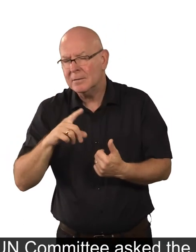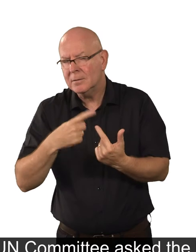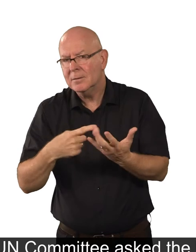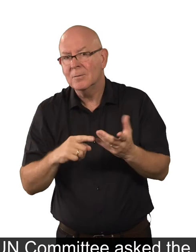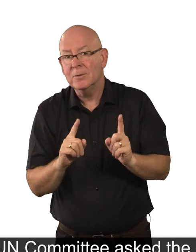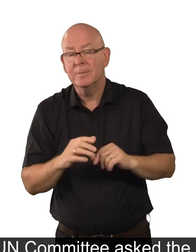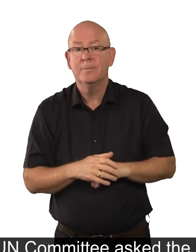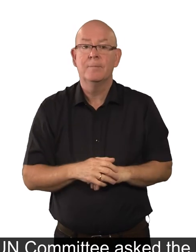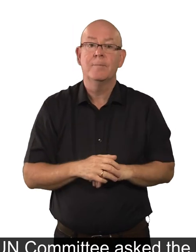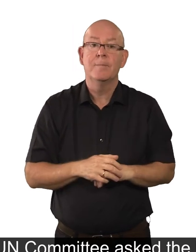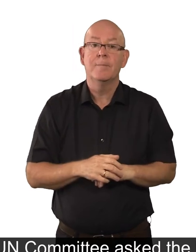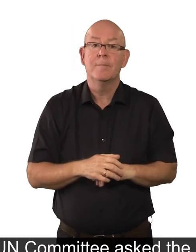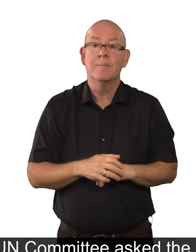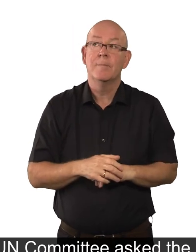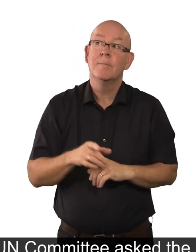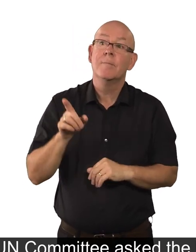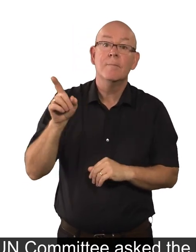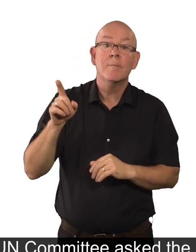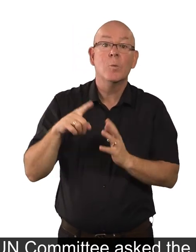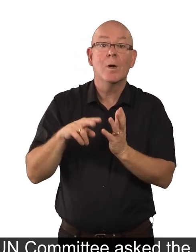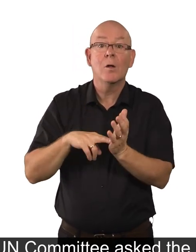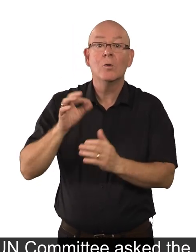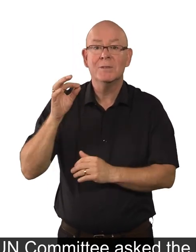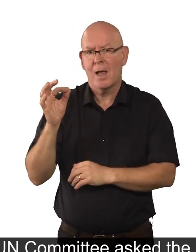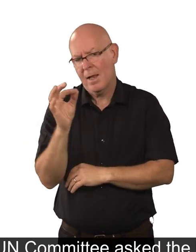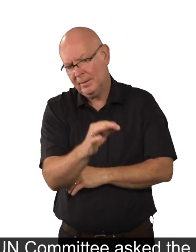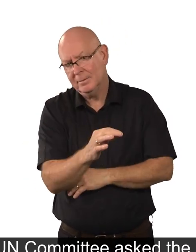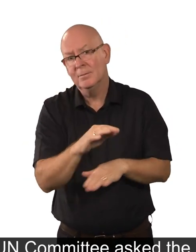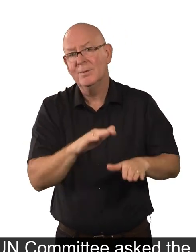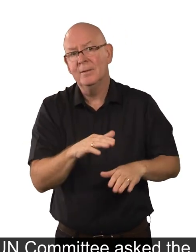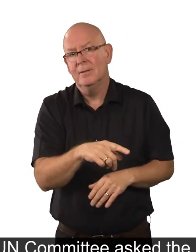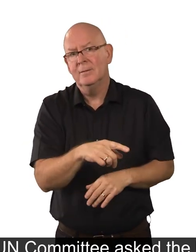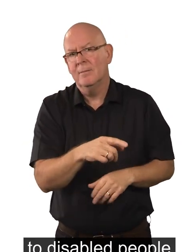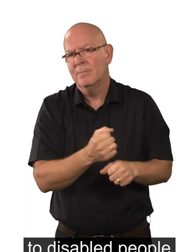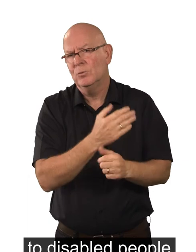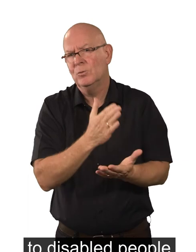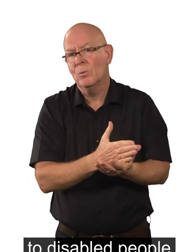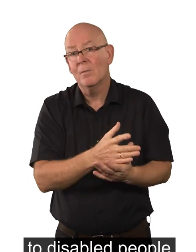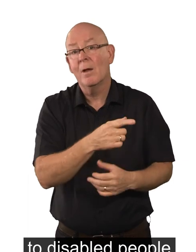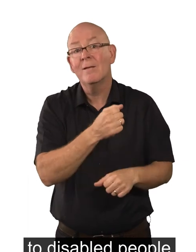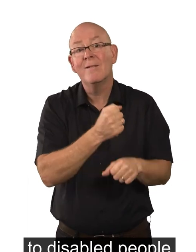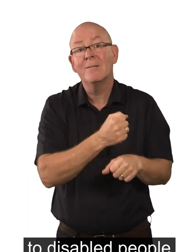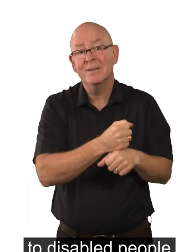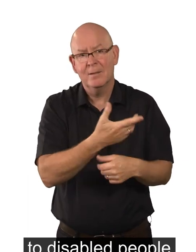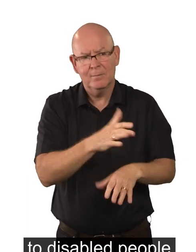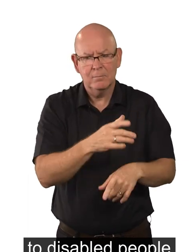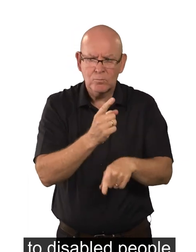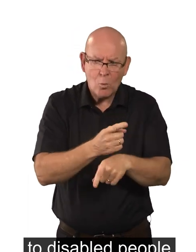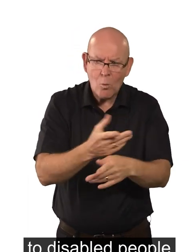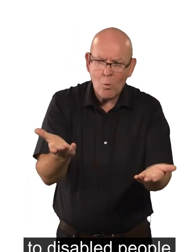The UN Committee asked the UK to make sure that the Government talks to disabled people about new